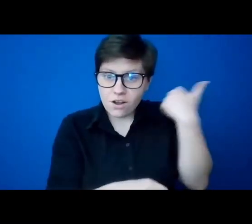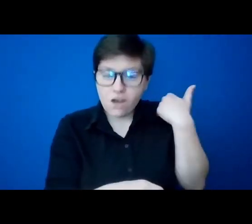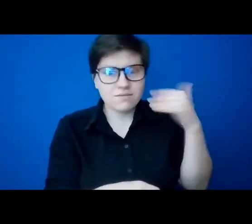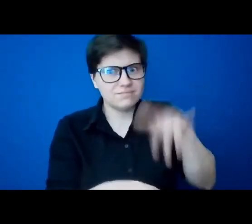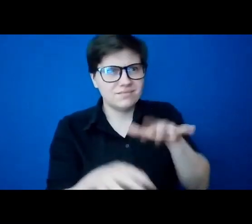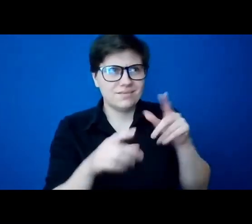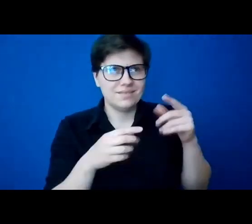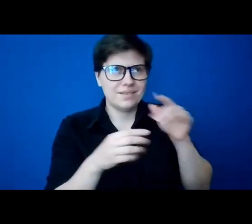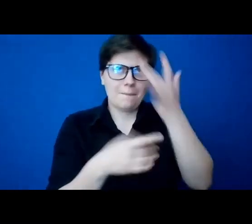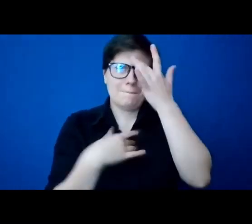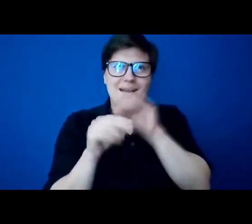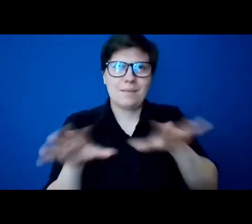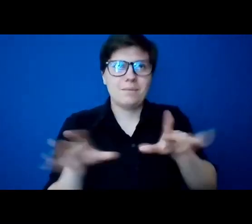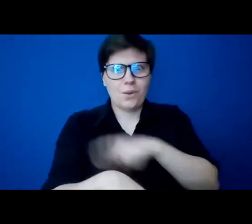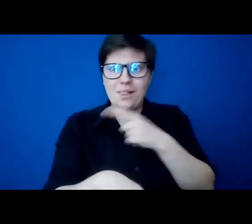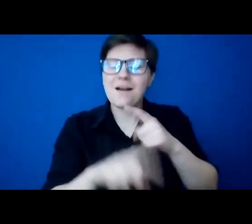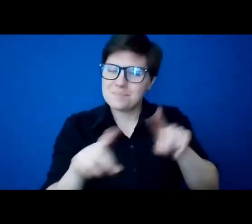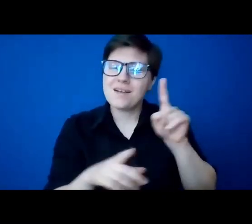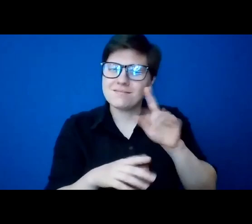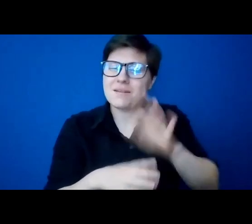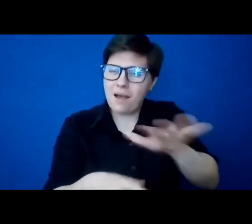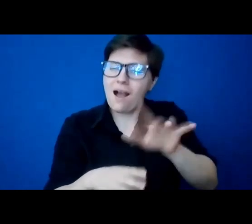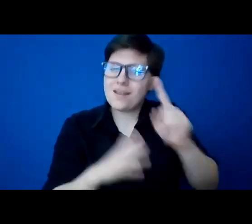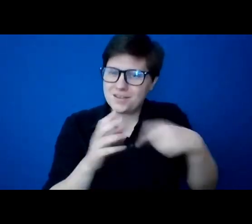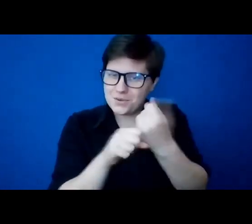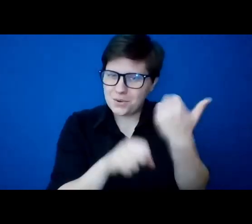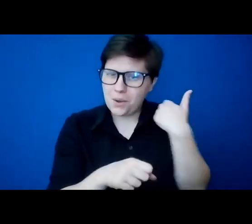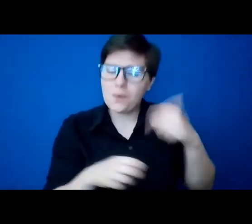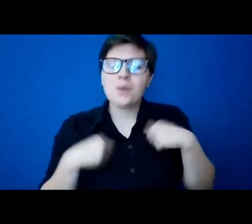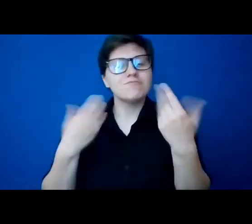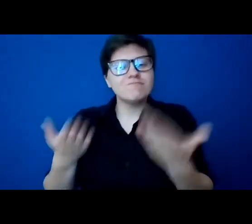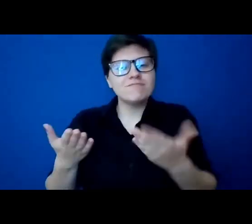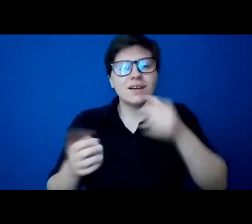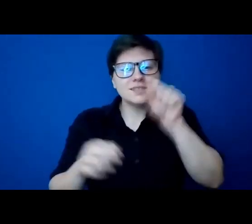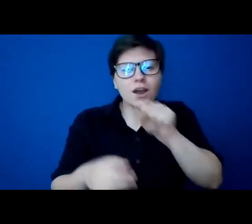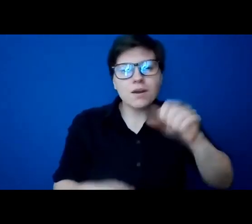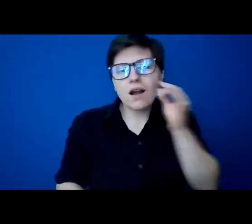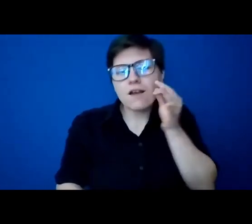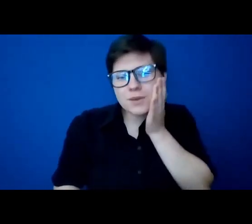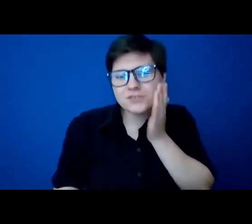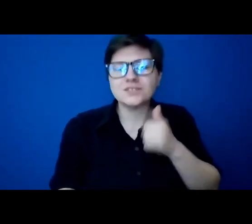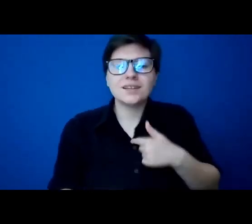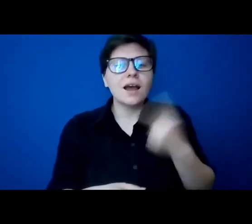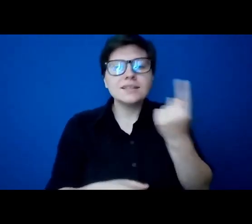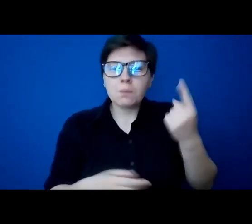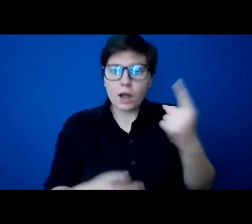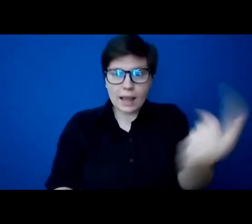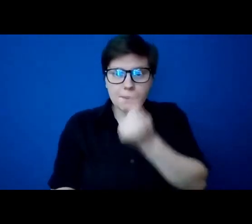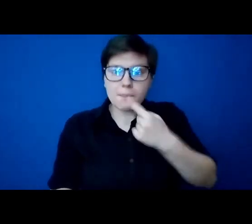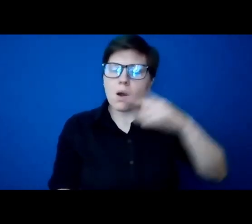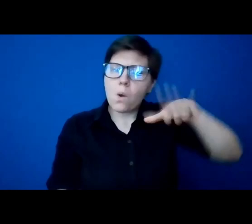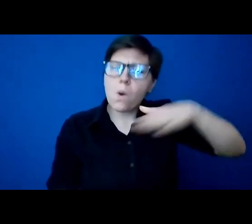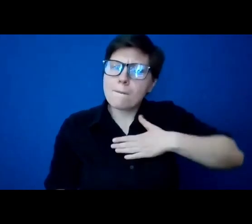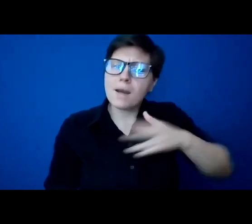was giving confirmation at a parish, and a grandmother came up and said, Archbishop, my little two-year